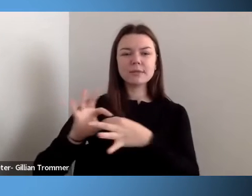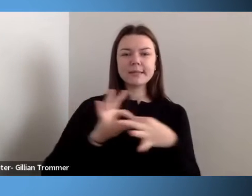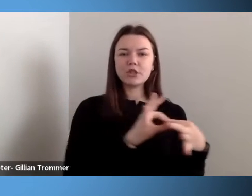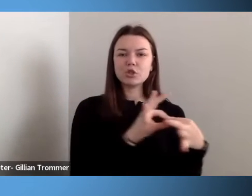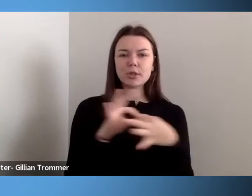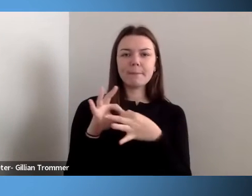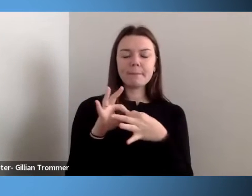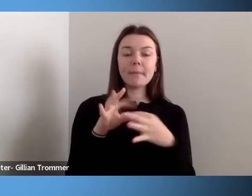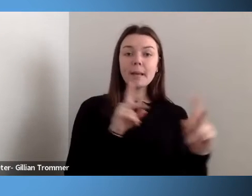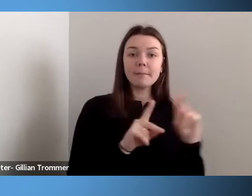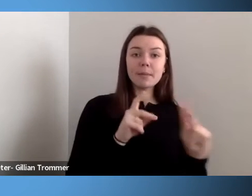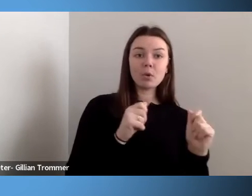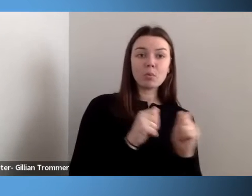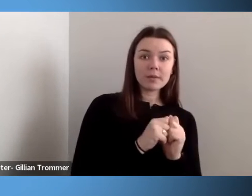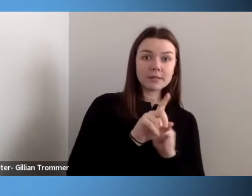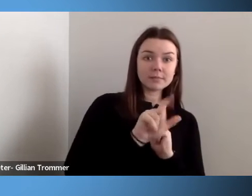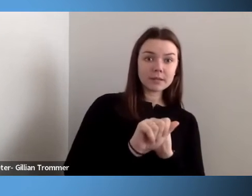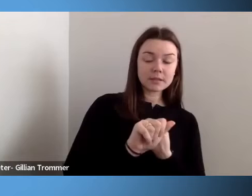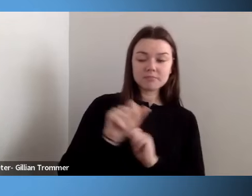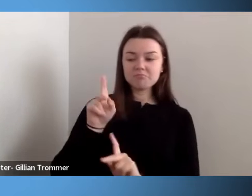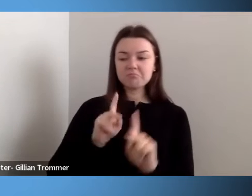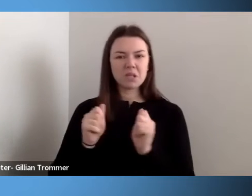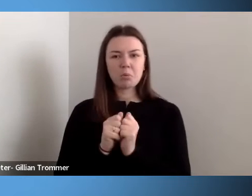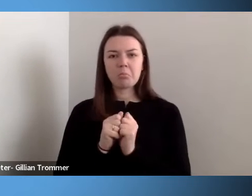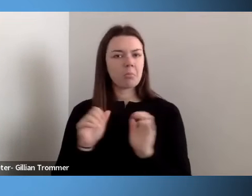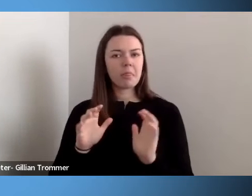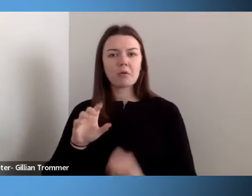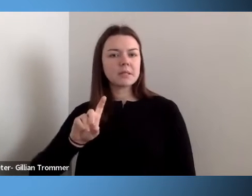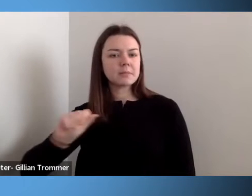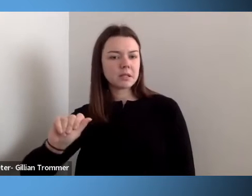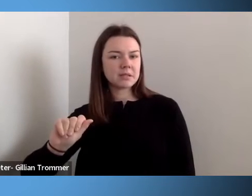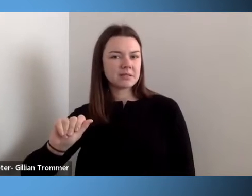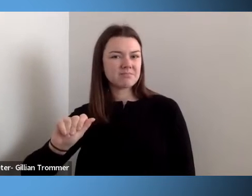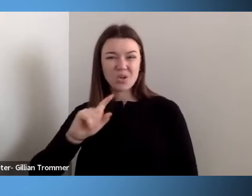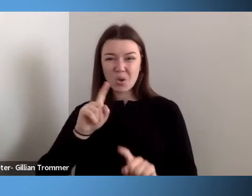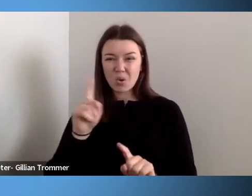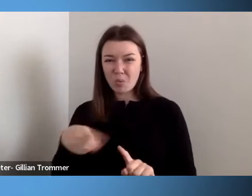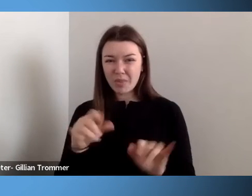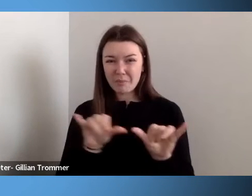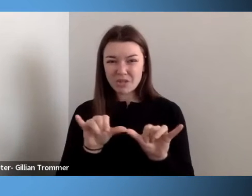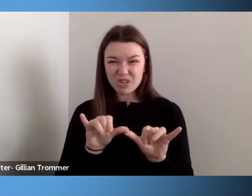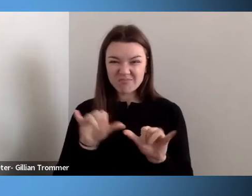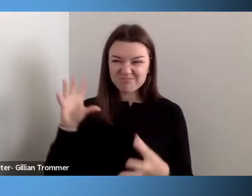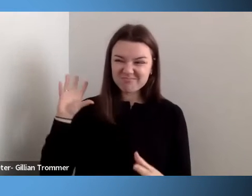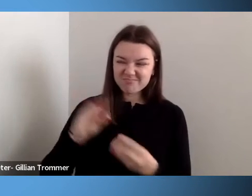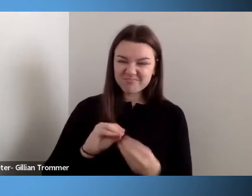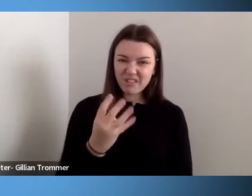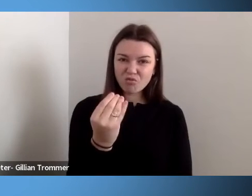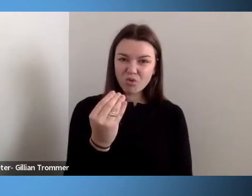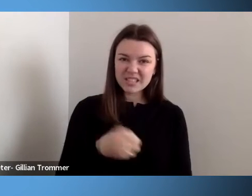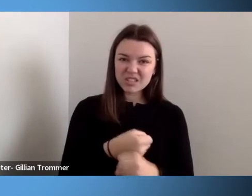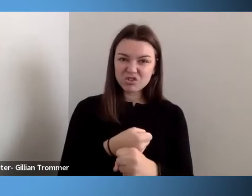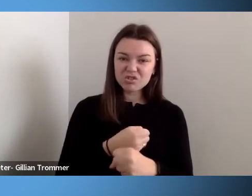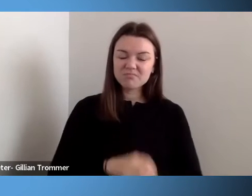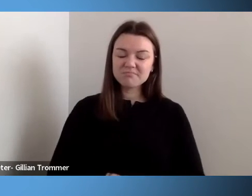without disabilities as equals. For 14 years. In truth, that's not